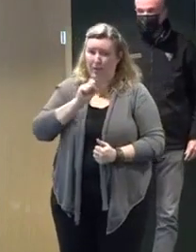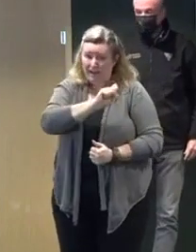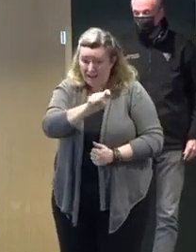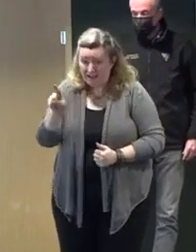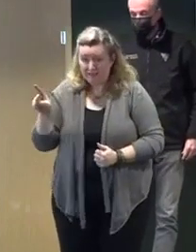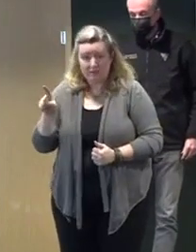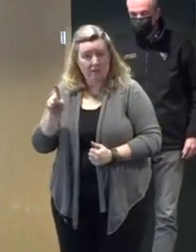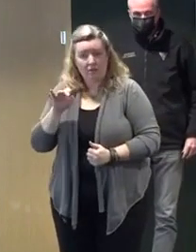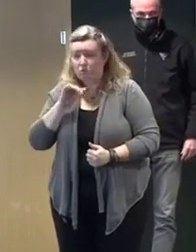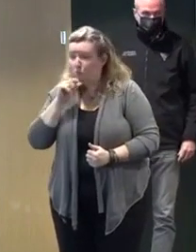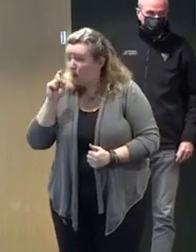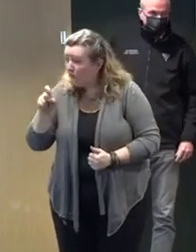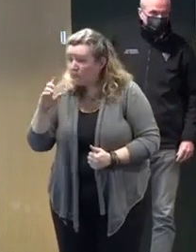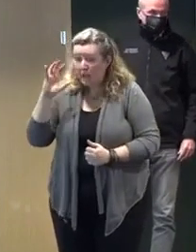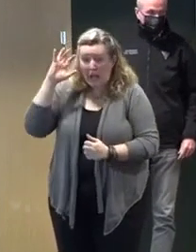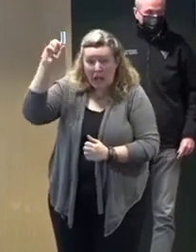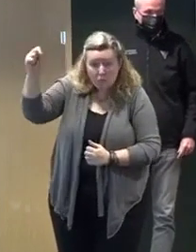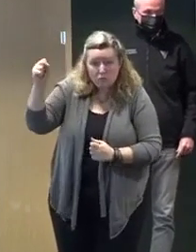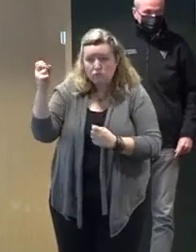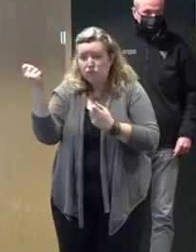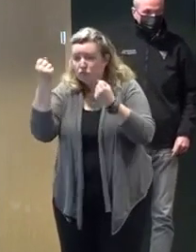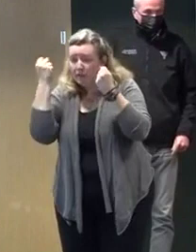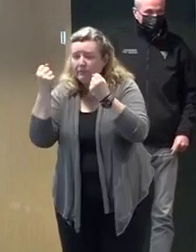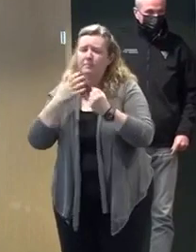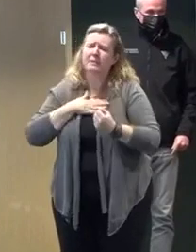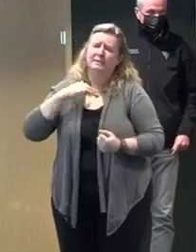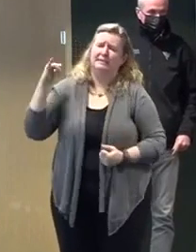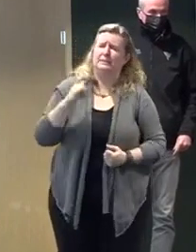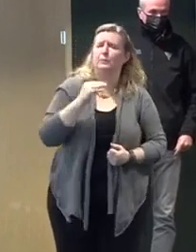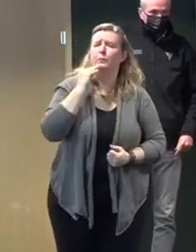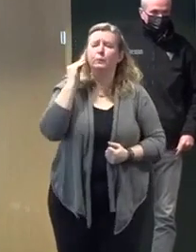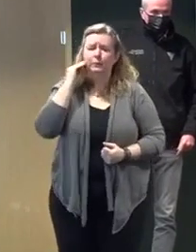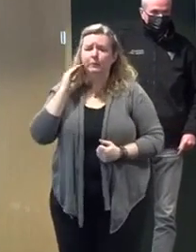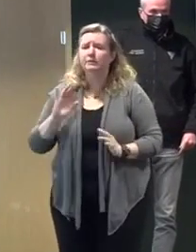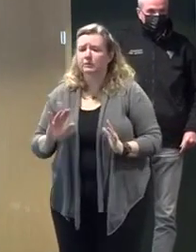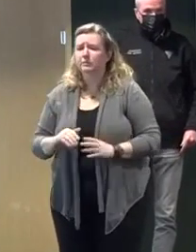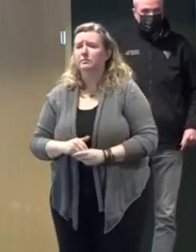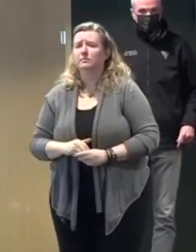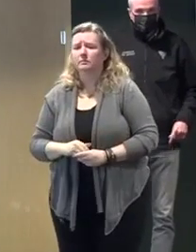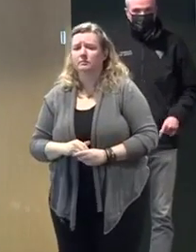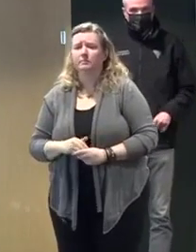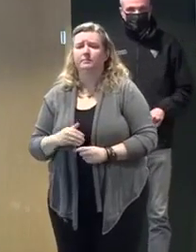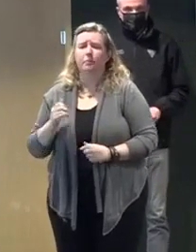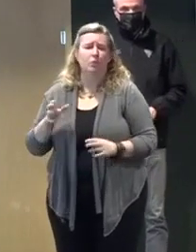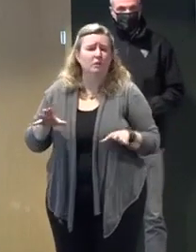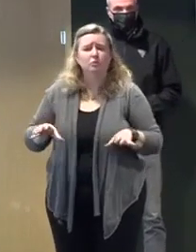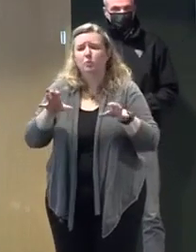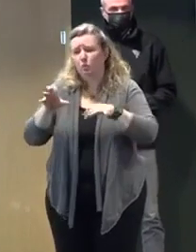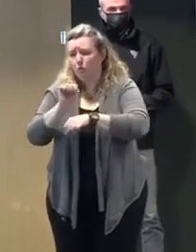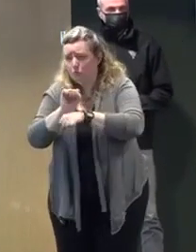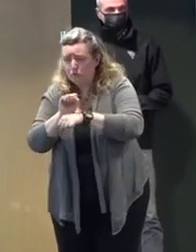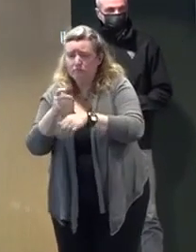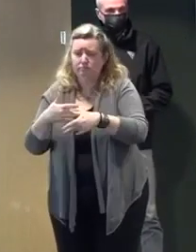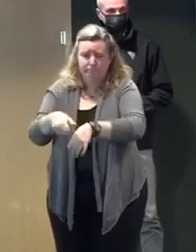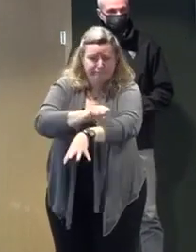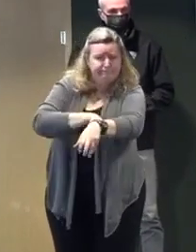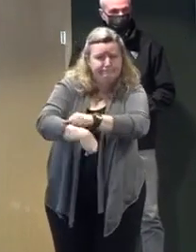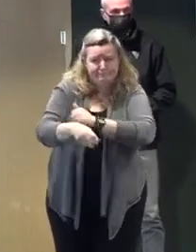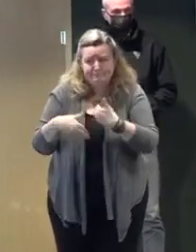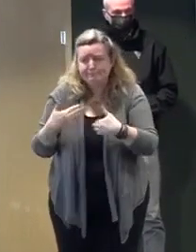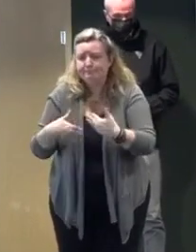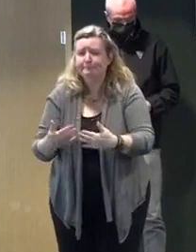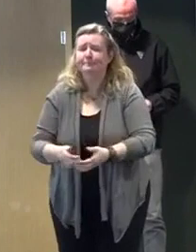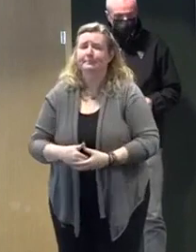during the storm, we appreciate you staying home and allowing us the space to get the roads cleared. We have all prepared